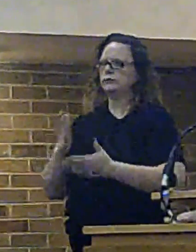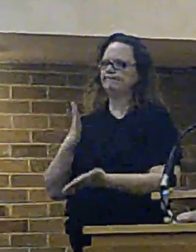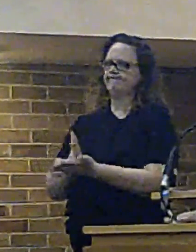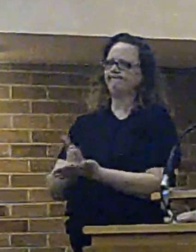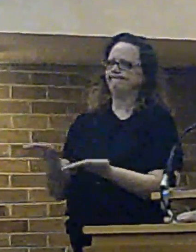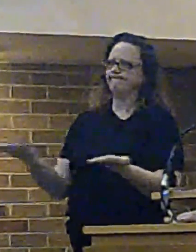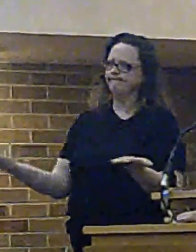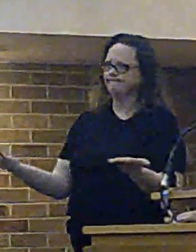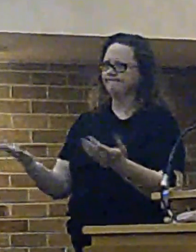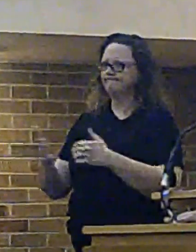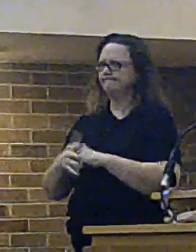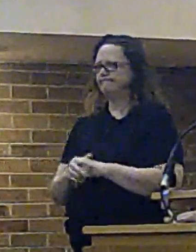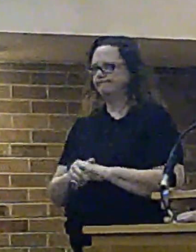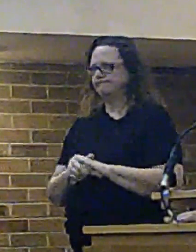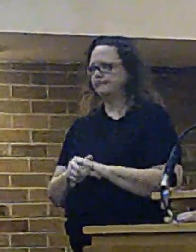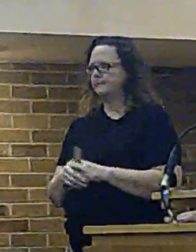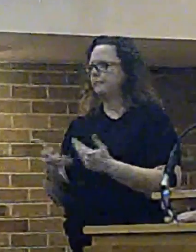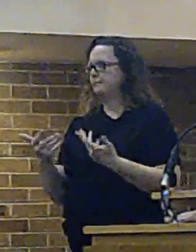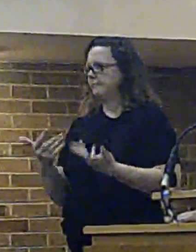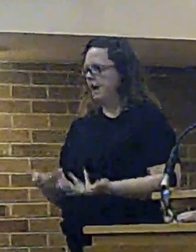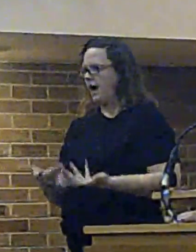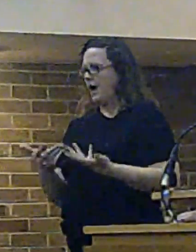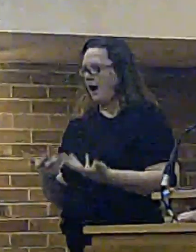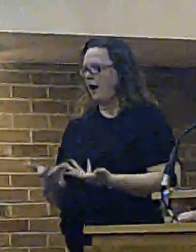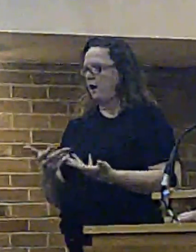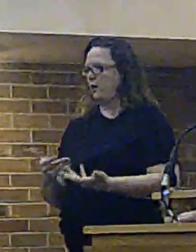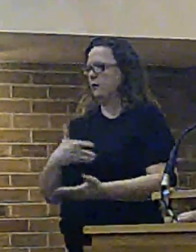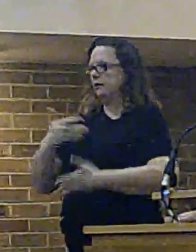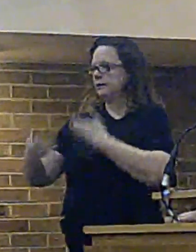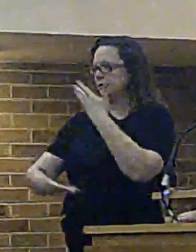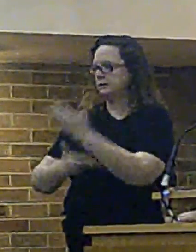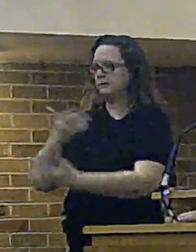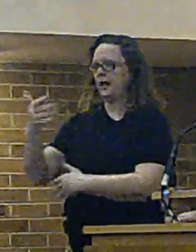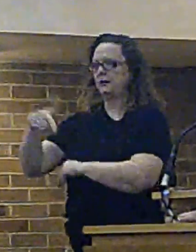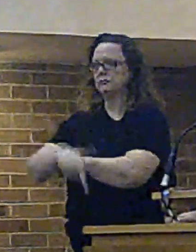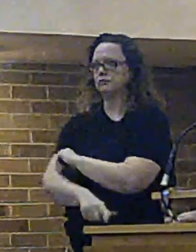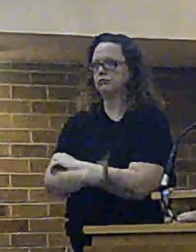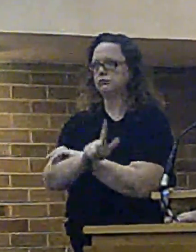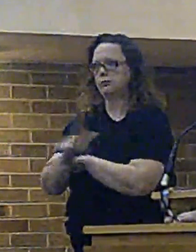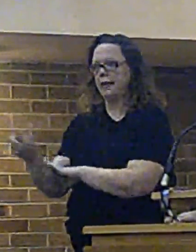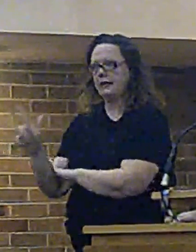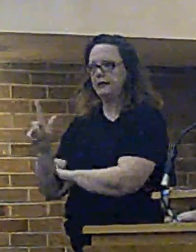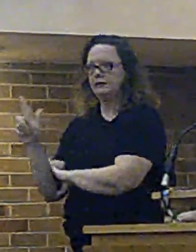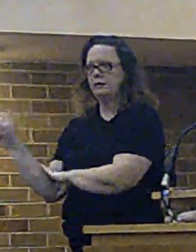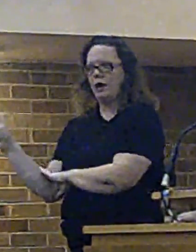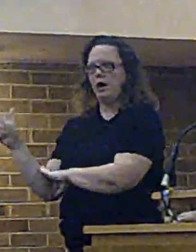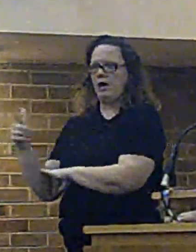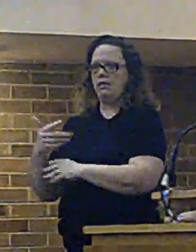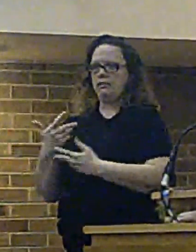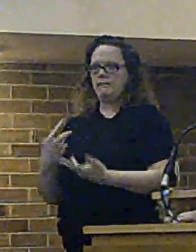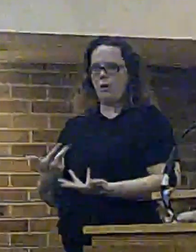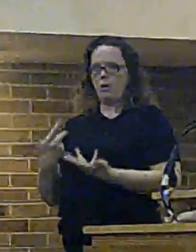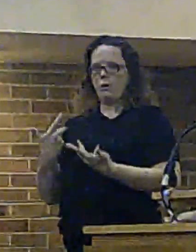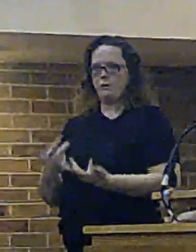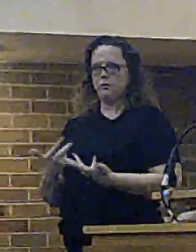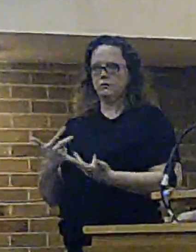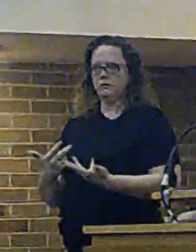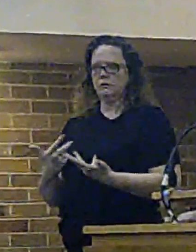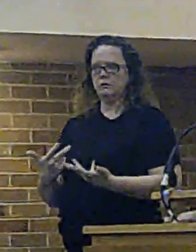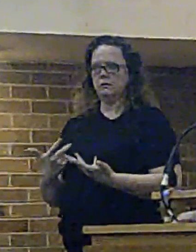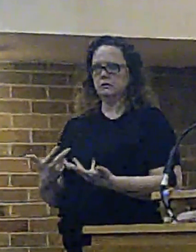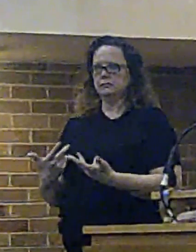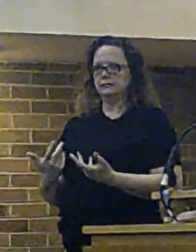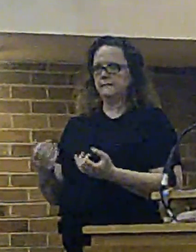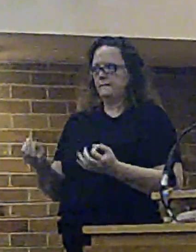Unfortunately, we are at the point now, as I will explain further on, in the presentation, where we have